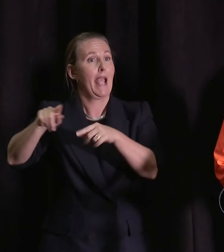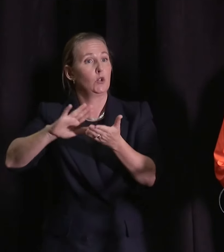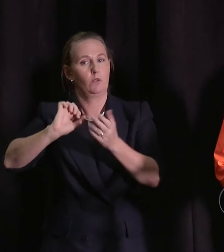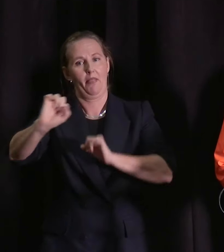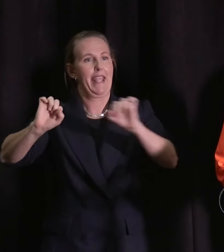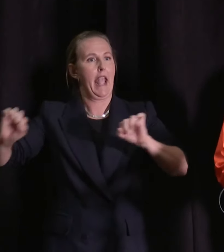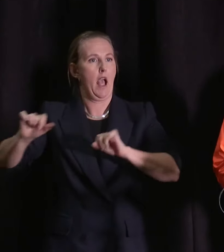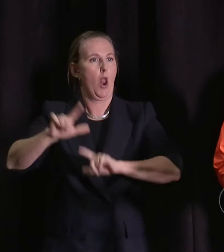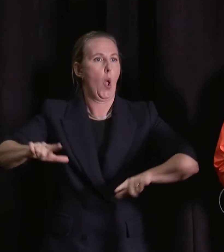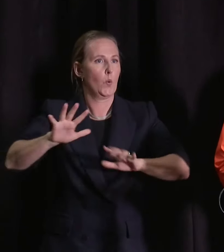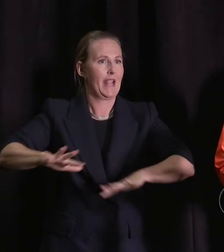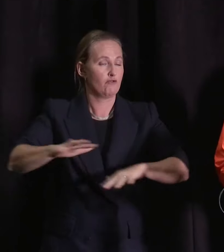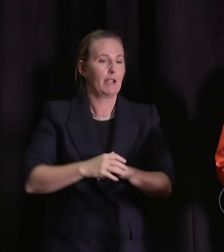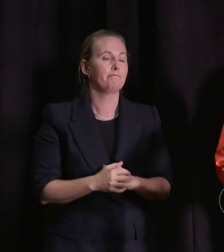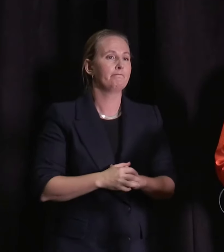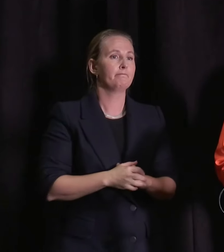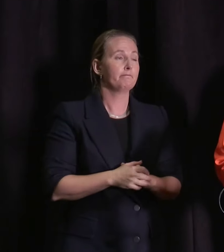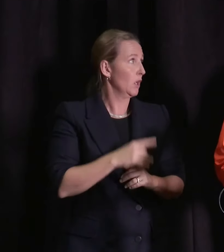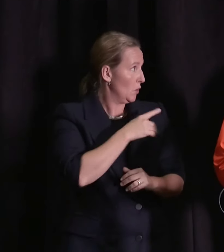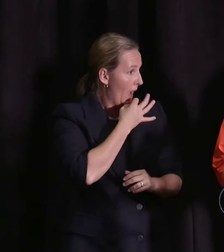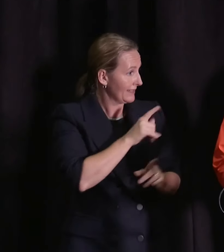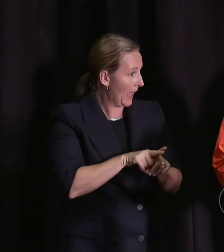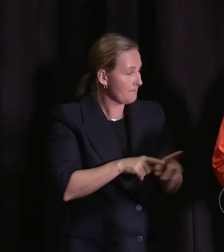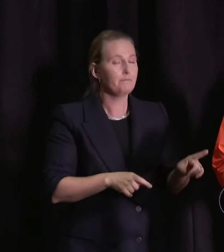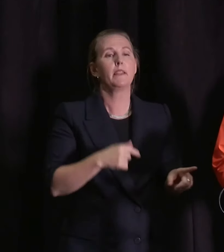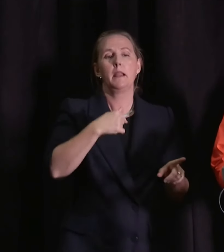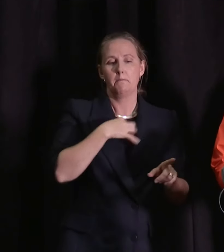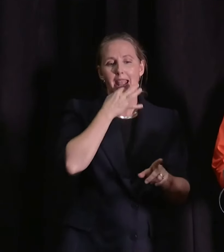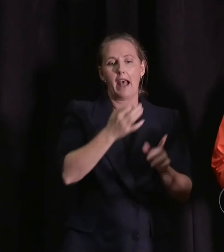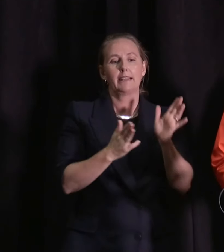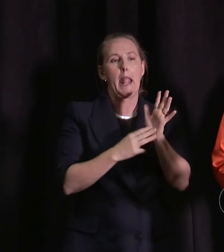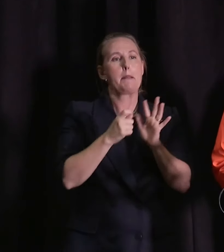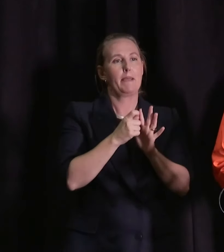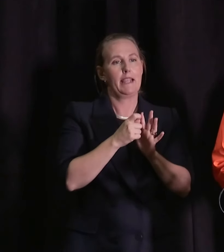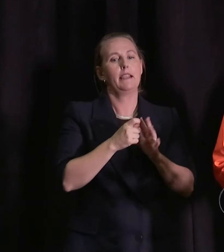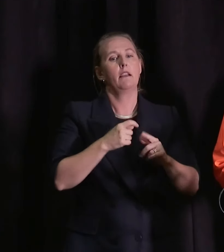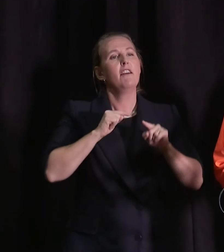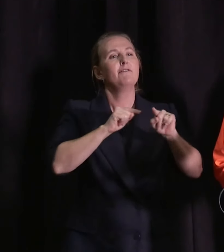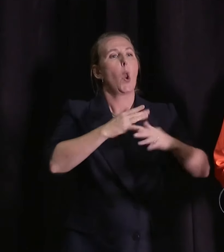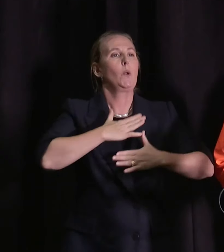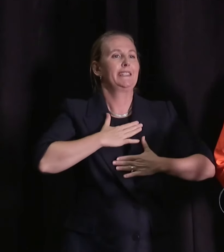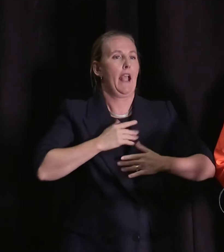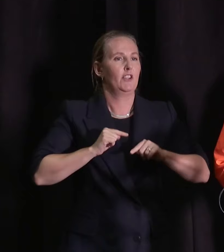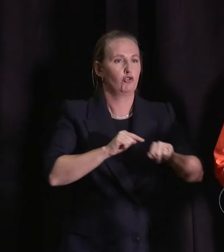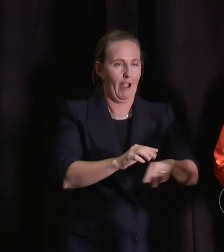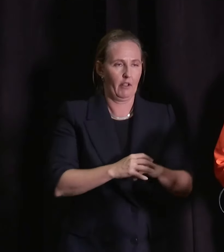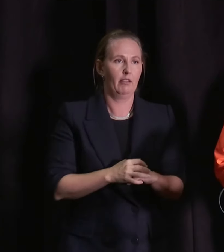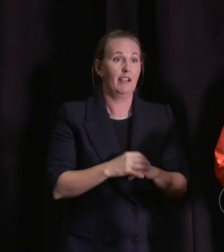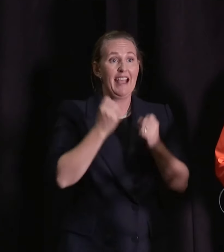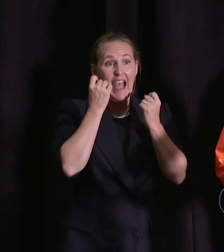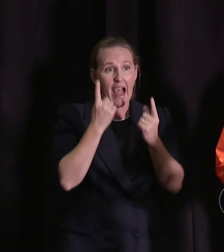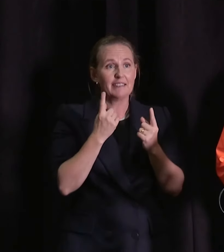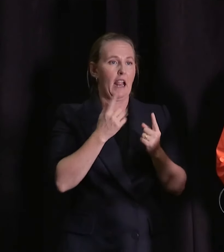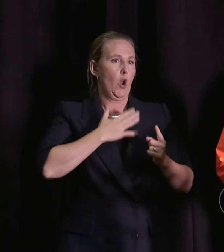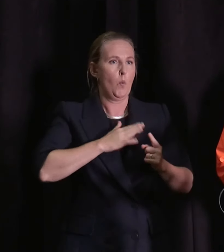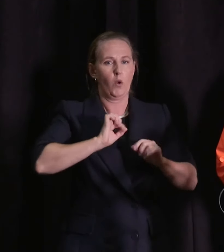Look, I would just ask all MPs, wherever they are in the country, to just follow guidance around safe travel. I acknowledge they'll want to be with their constituencies